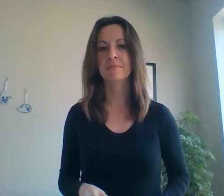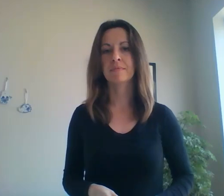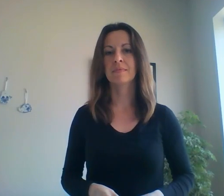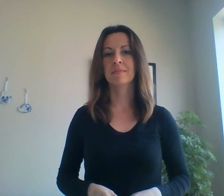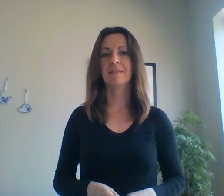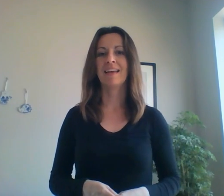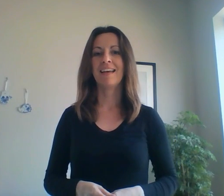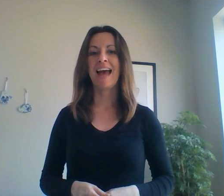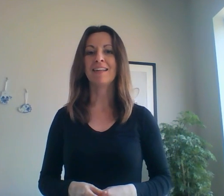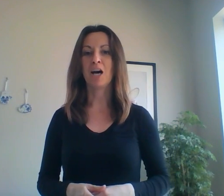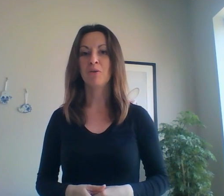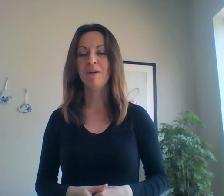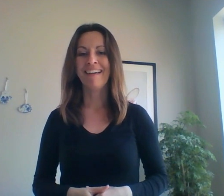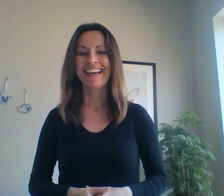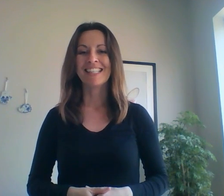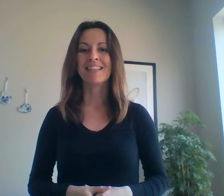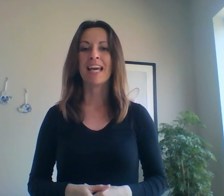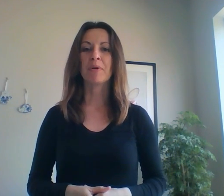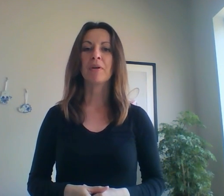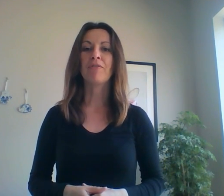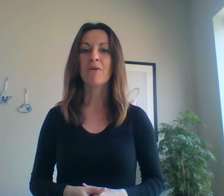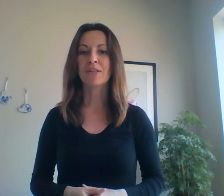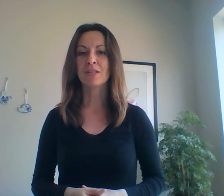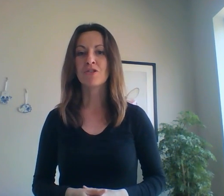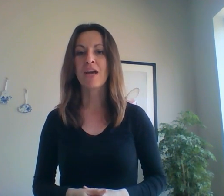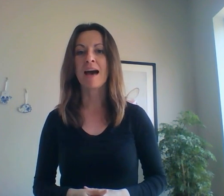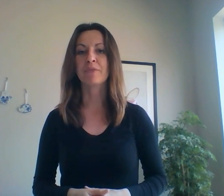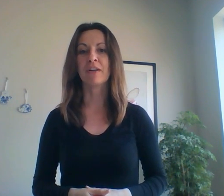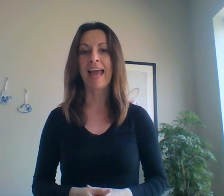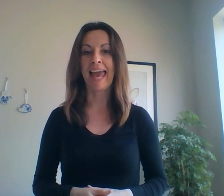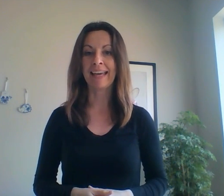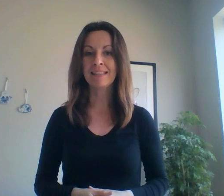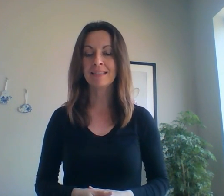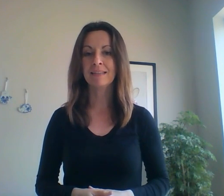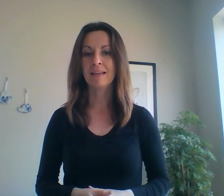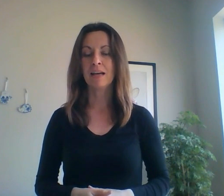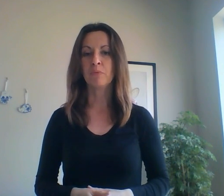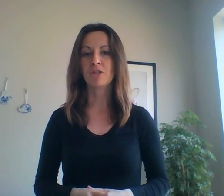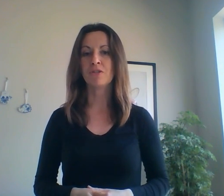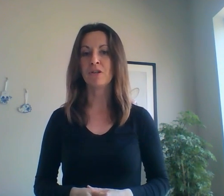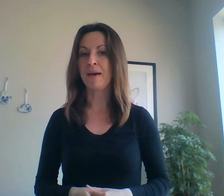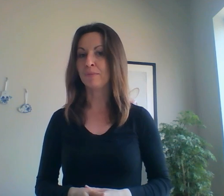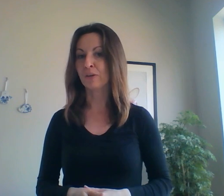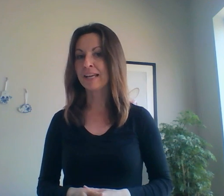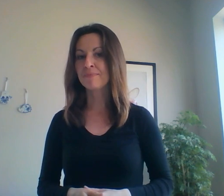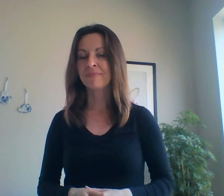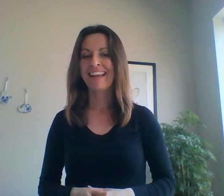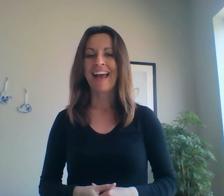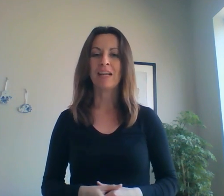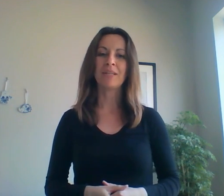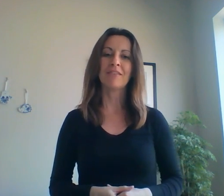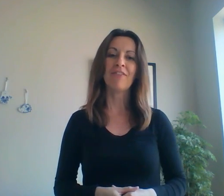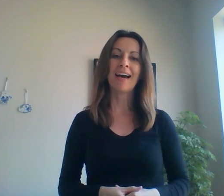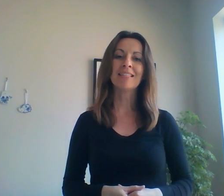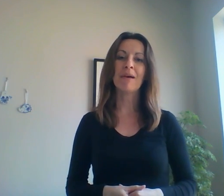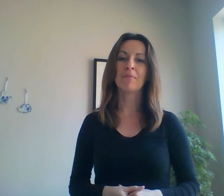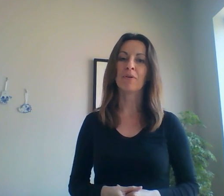Hello, today we will focus on chapter 8, which is on memory, and we defined memory